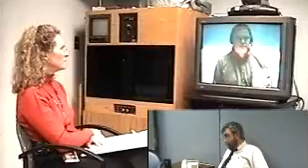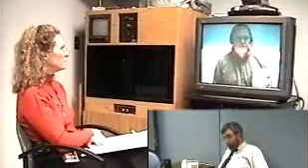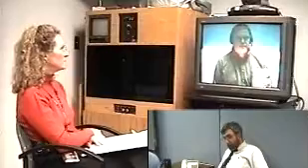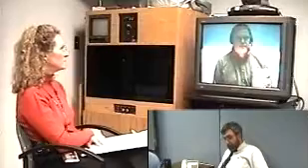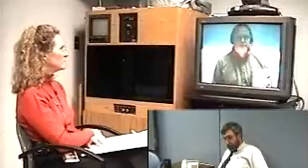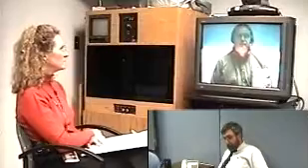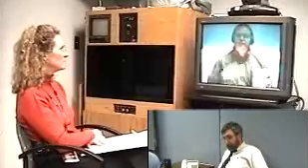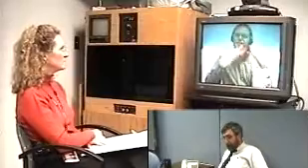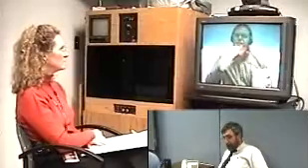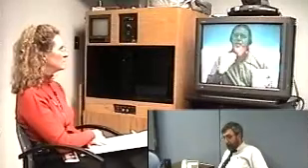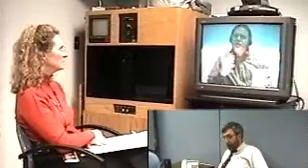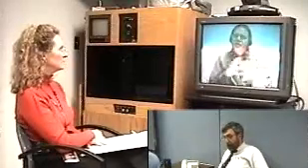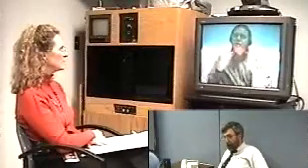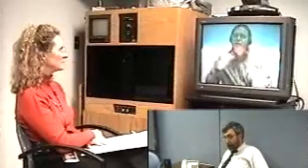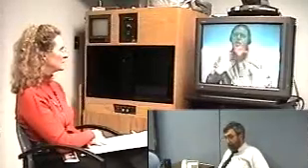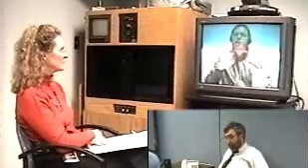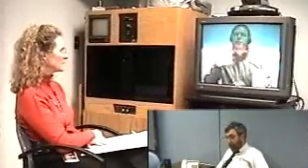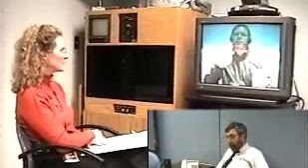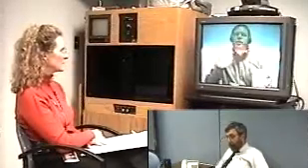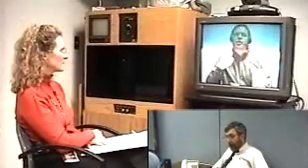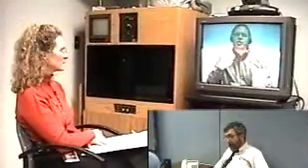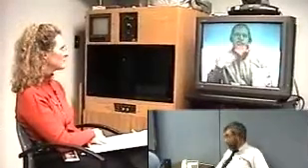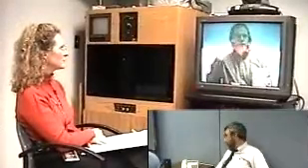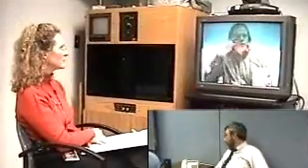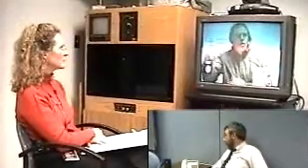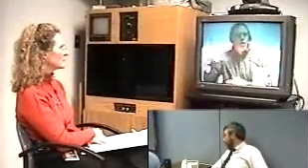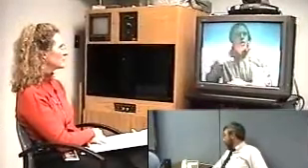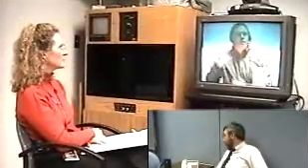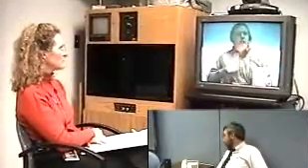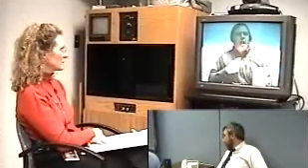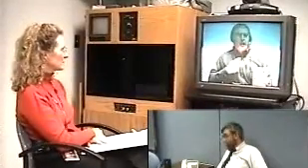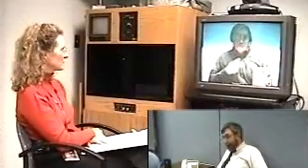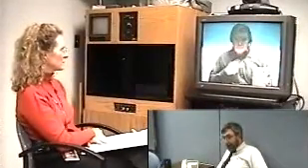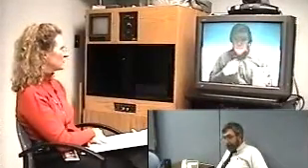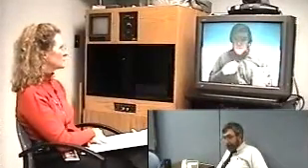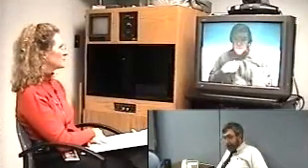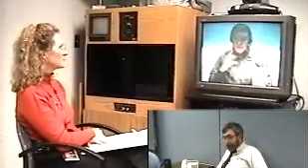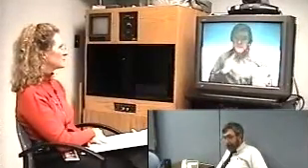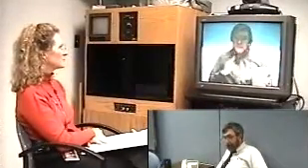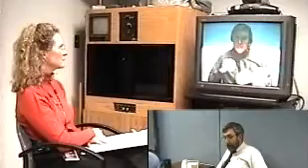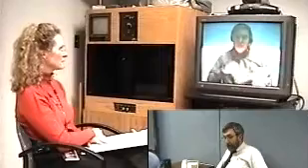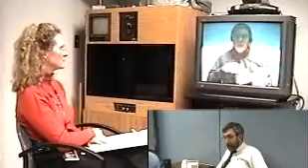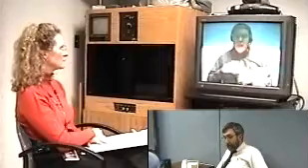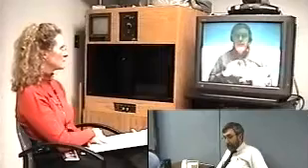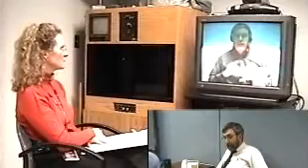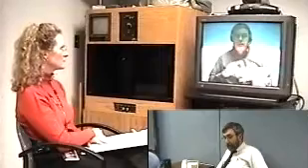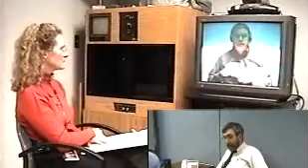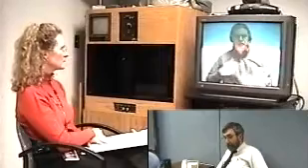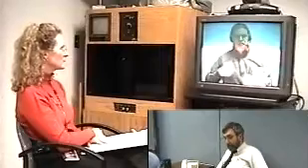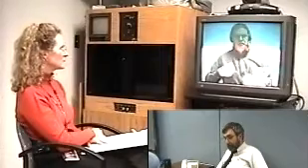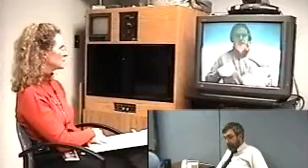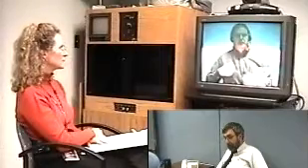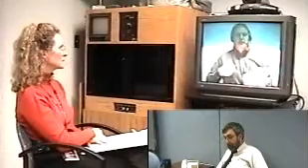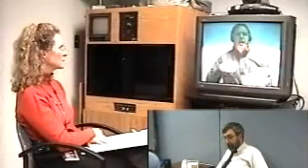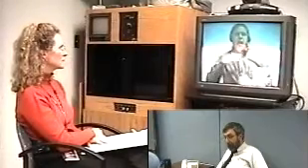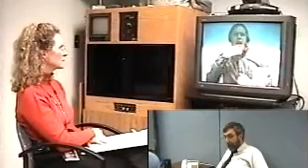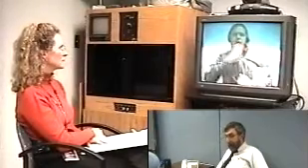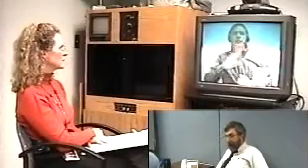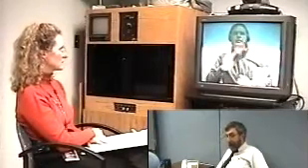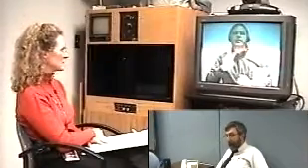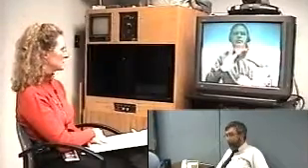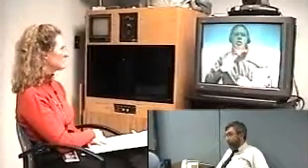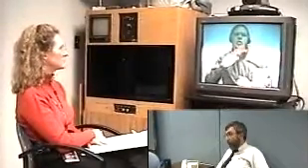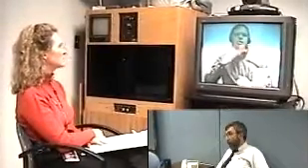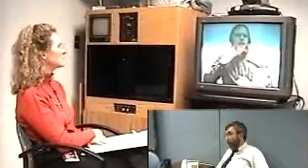Thank you so much, Dr. Peterson, for calling me back. As I indicated in my message, I'm the parent of a six-year-old deaf child,